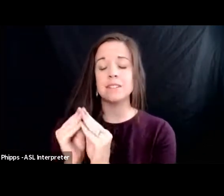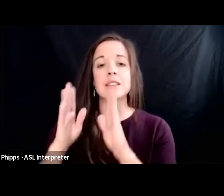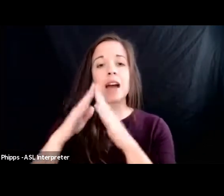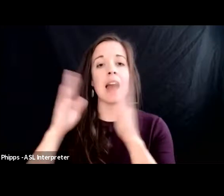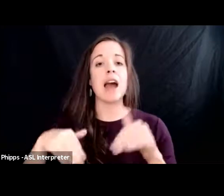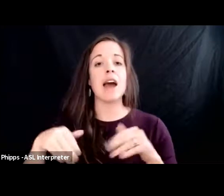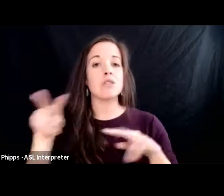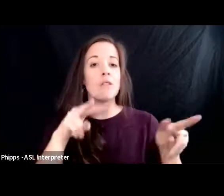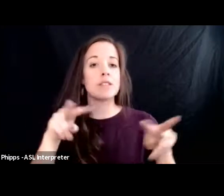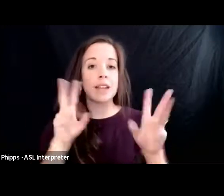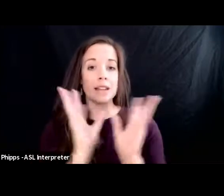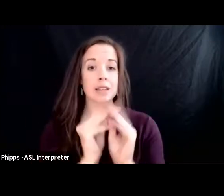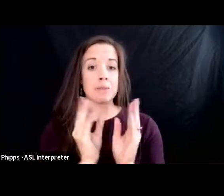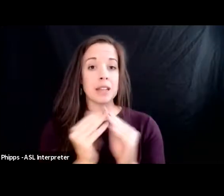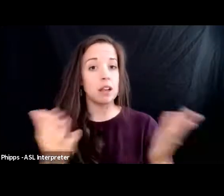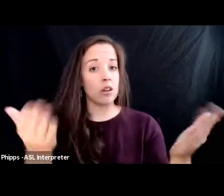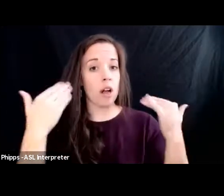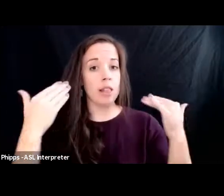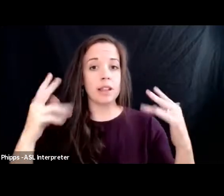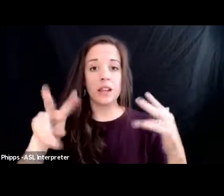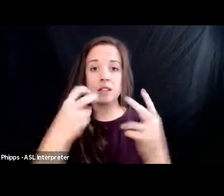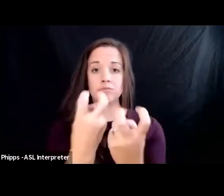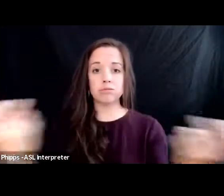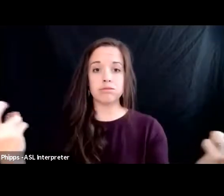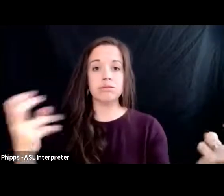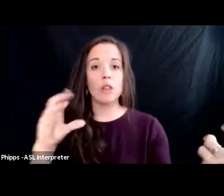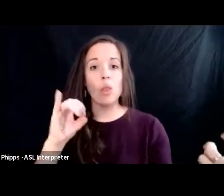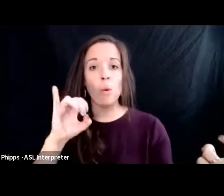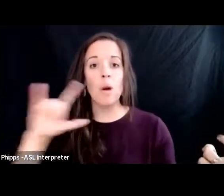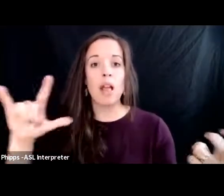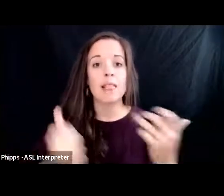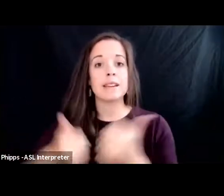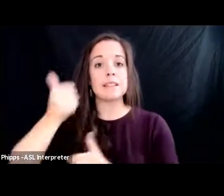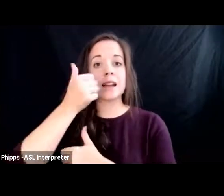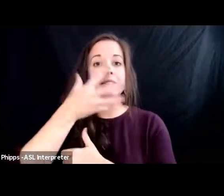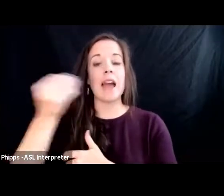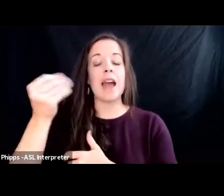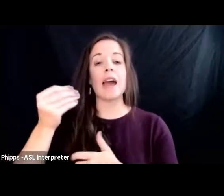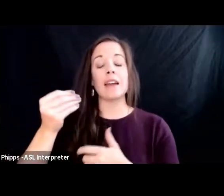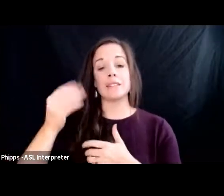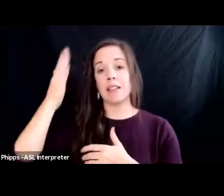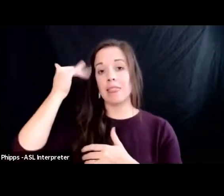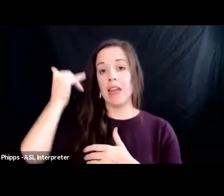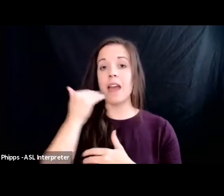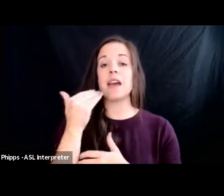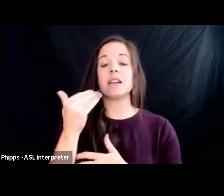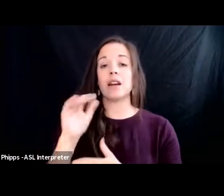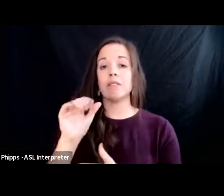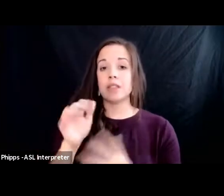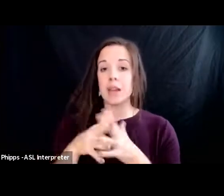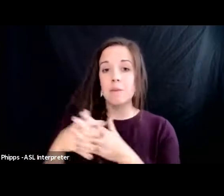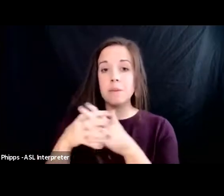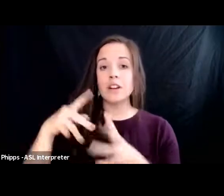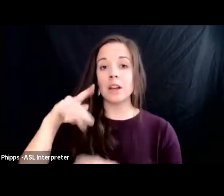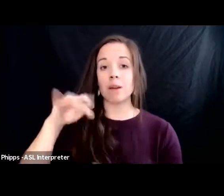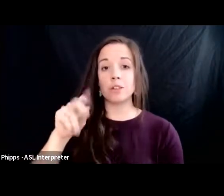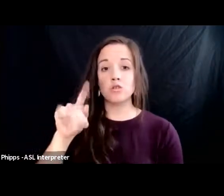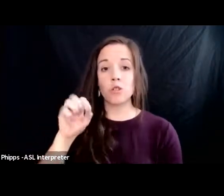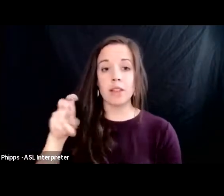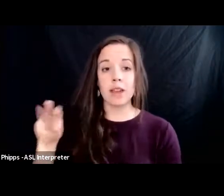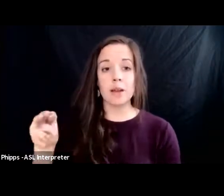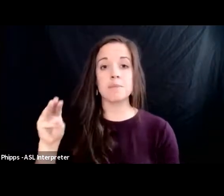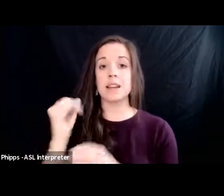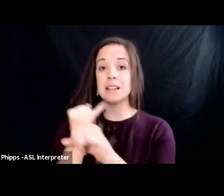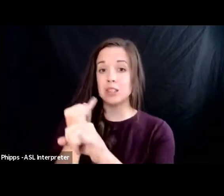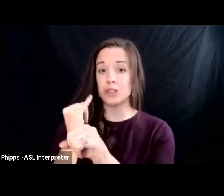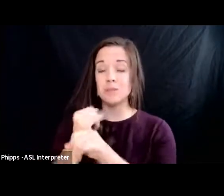calling in the oil execs as well as the head of the american petroleum institute um and